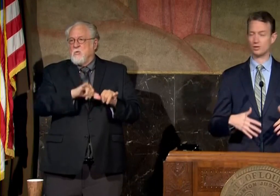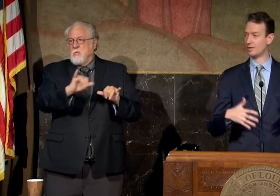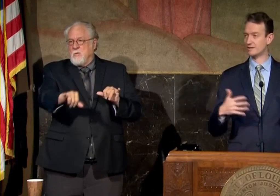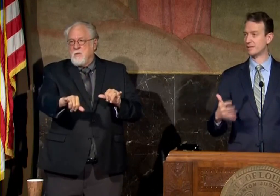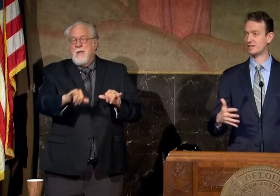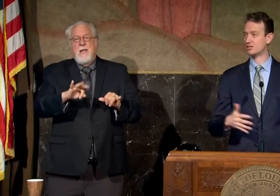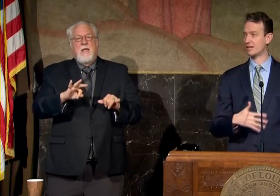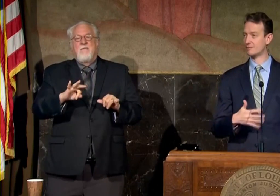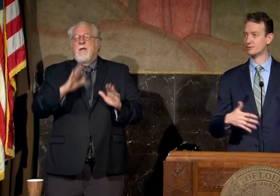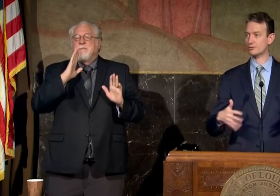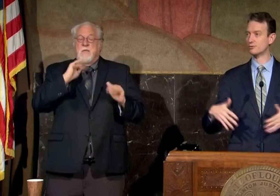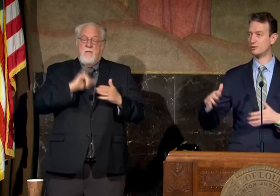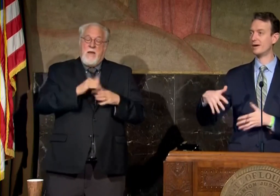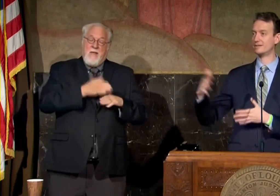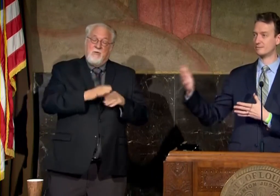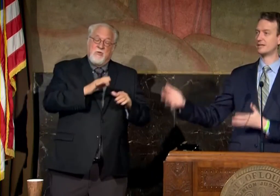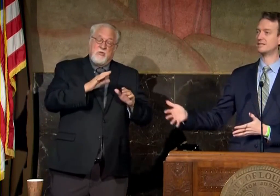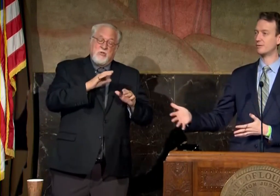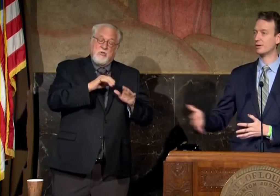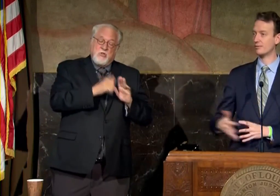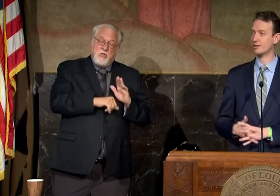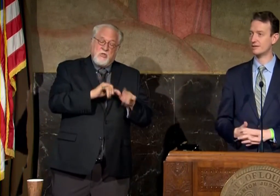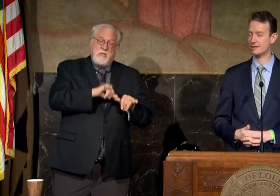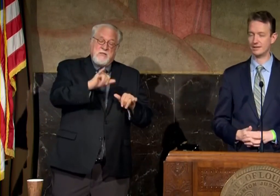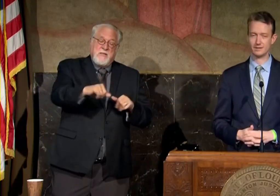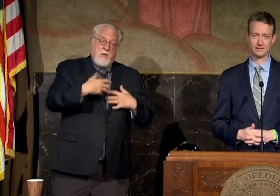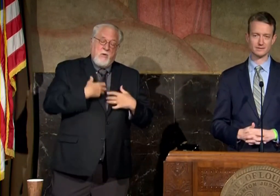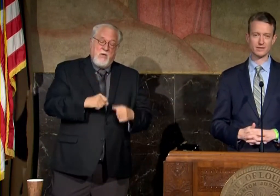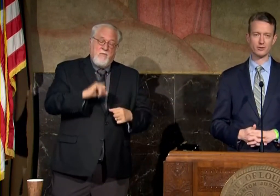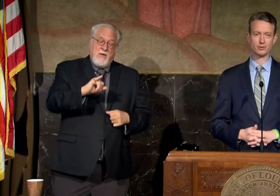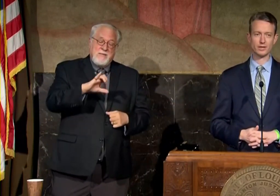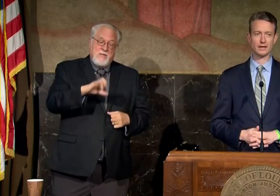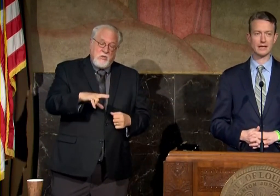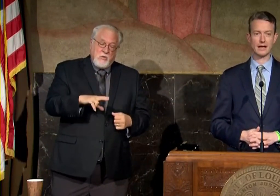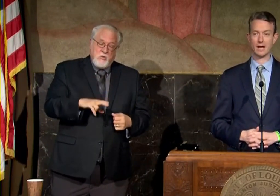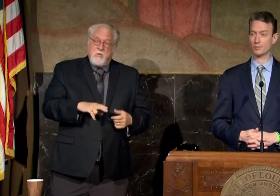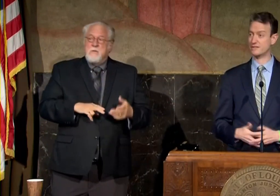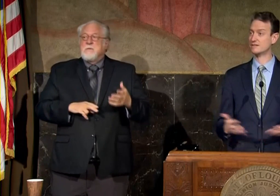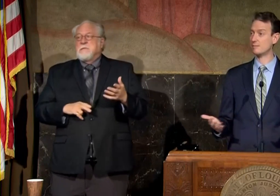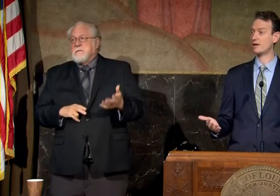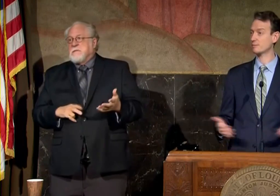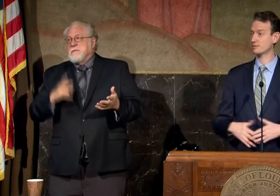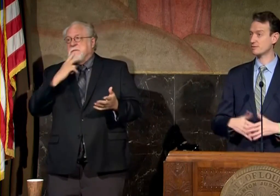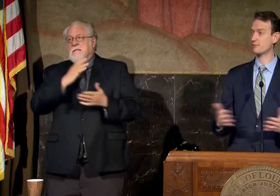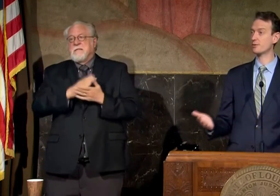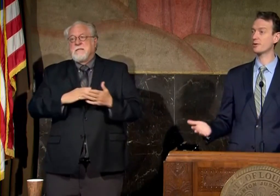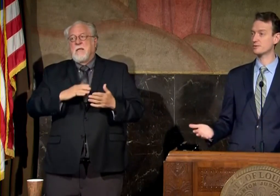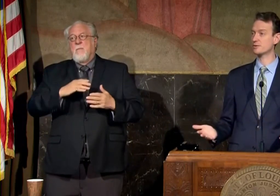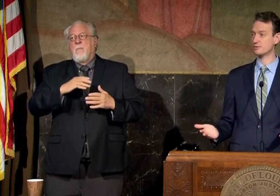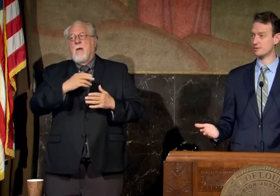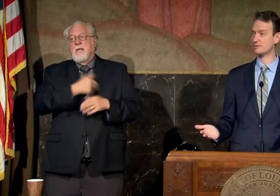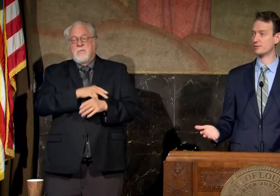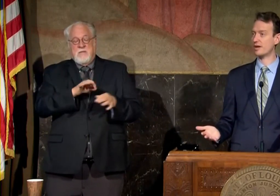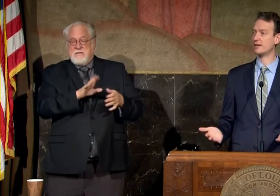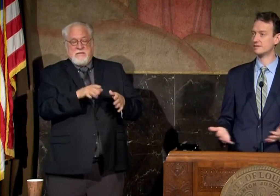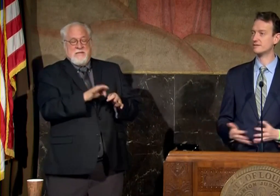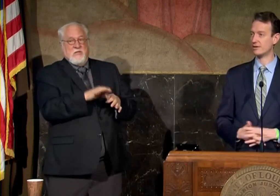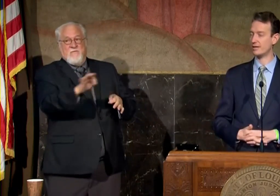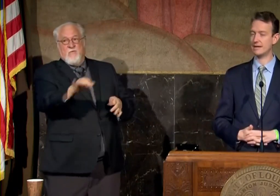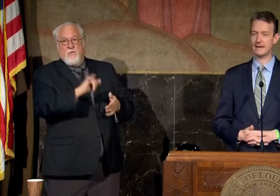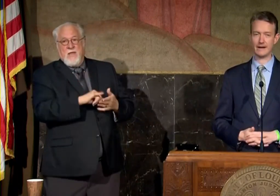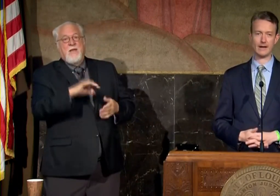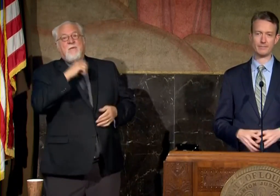you know an expectation that after surgery you might spend a day recovering in the the care unit we're seeing some hospitals defer those surgeries if they're not